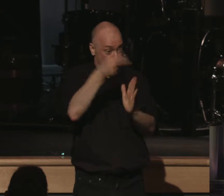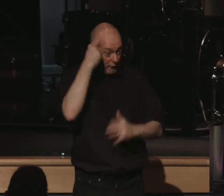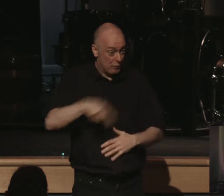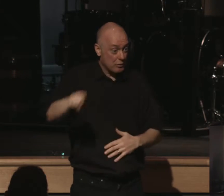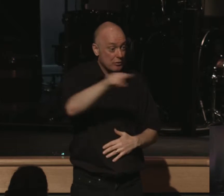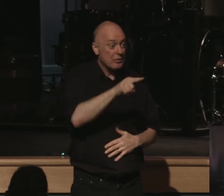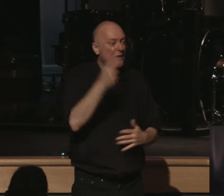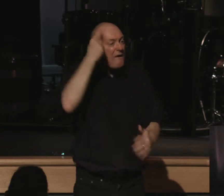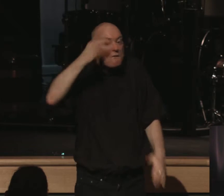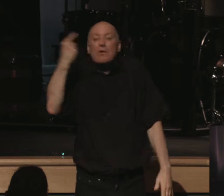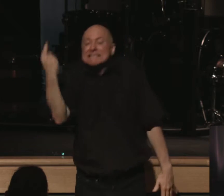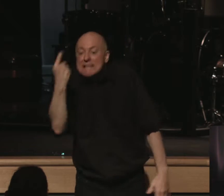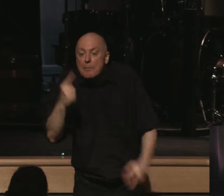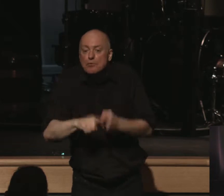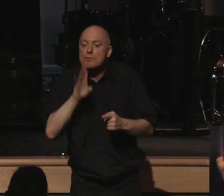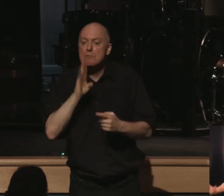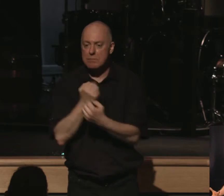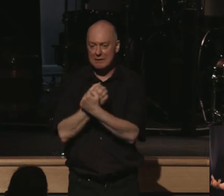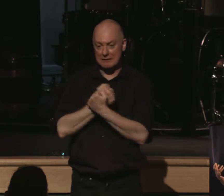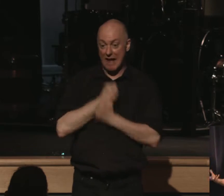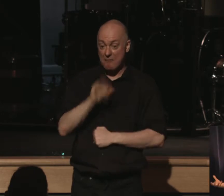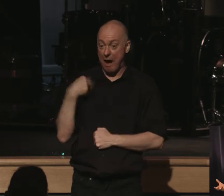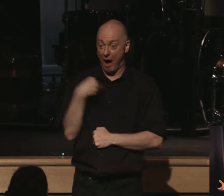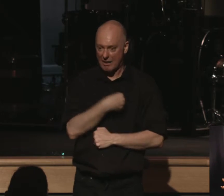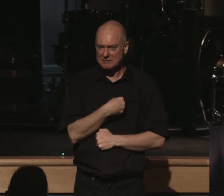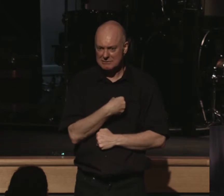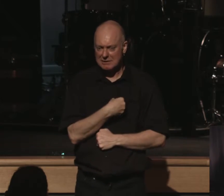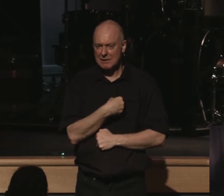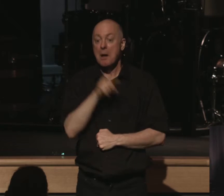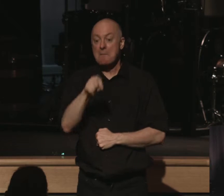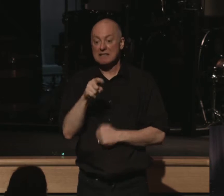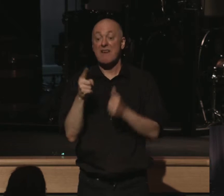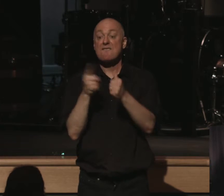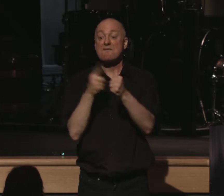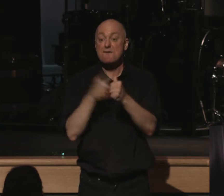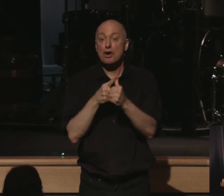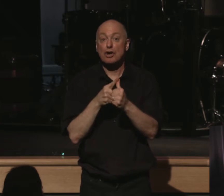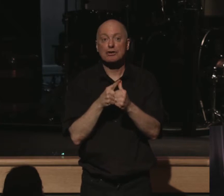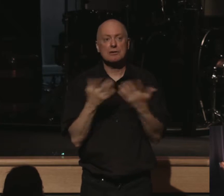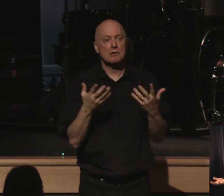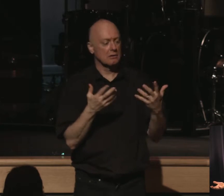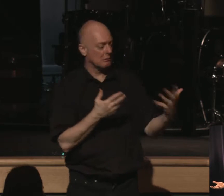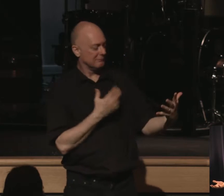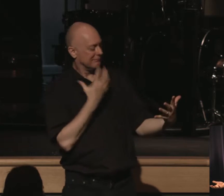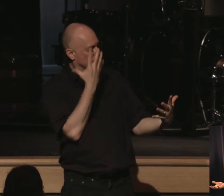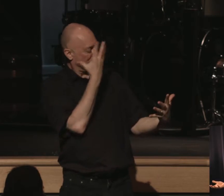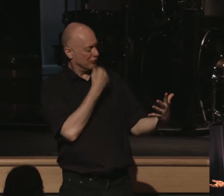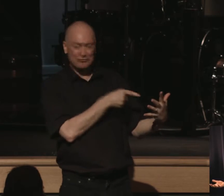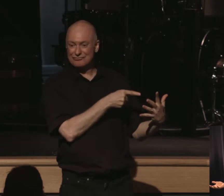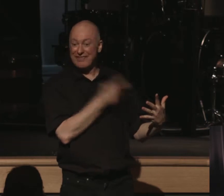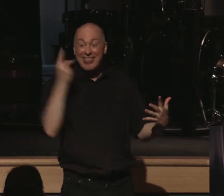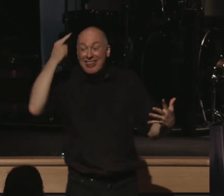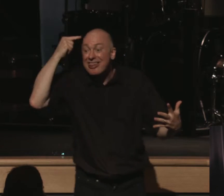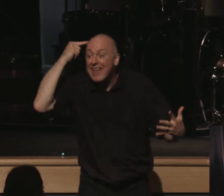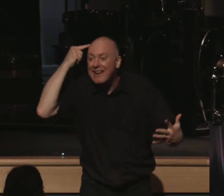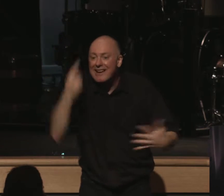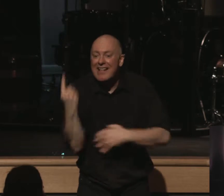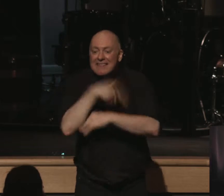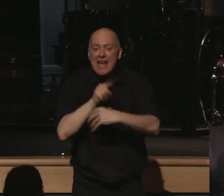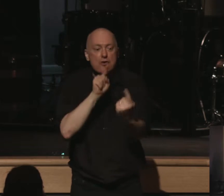For something to be loved by us, it must be first seen as lovely. Think back to the day you met